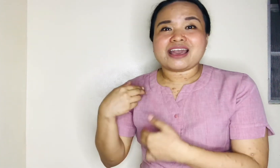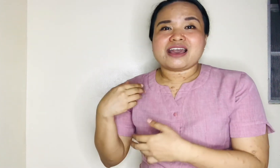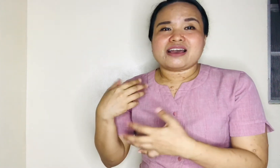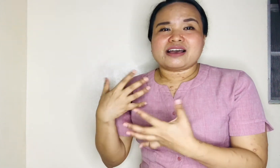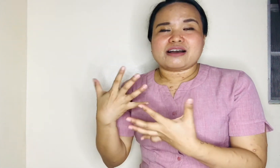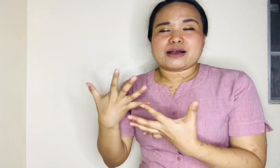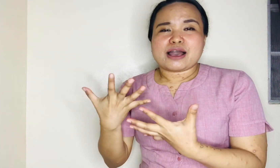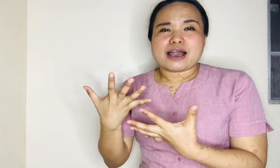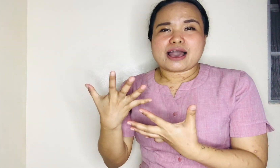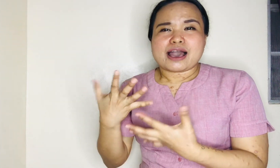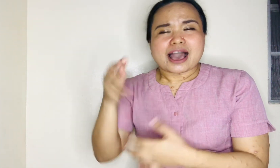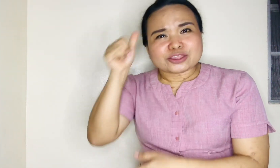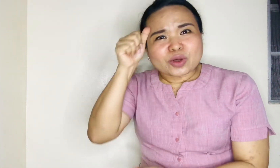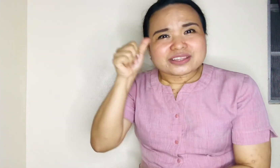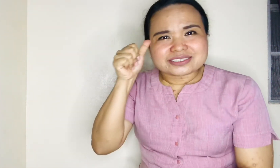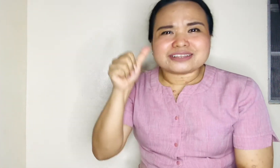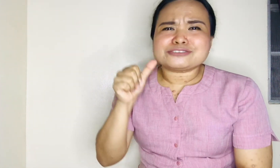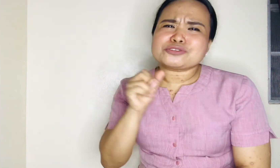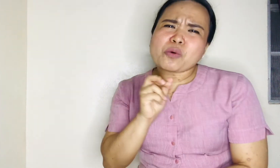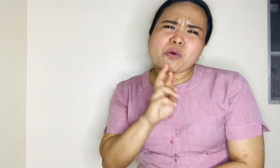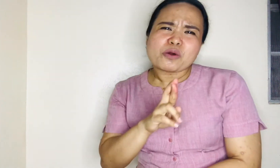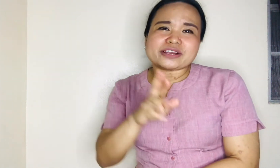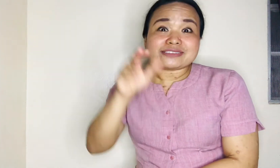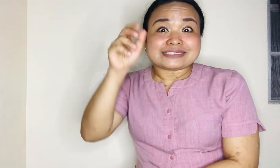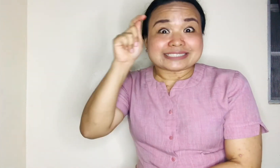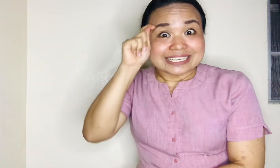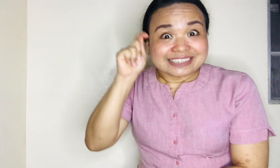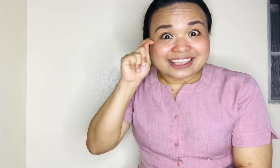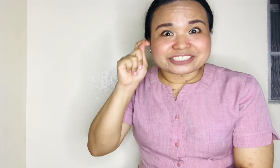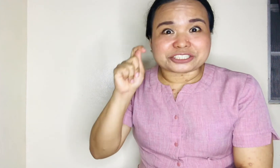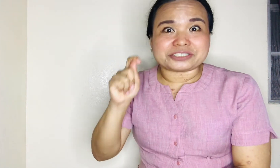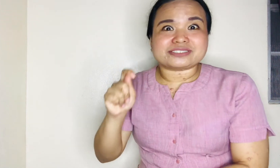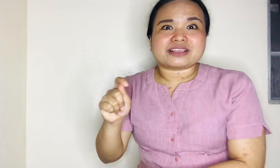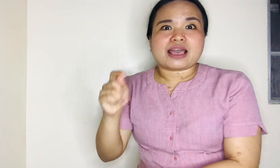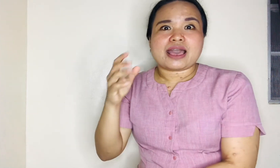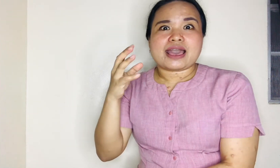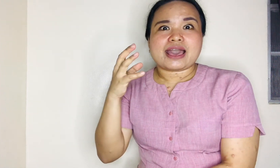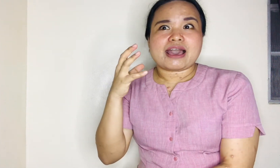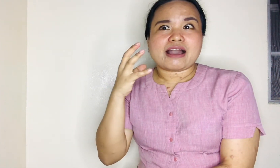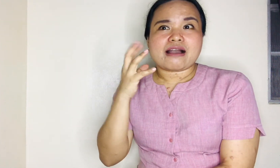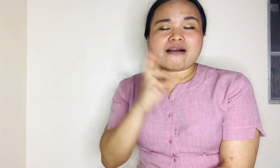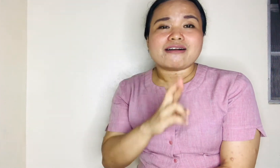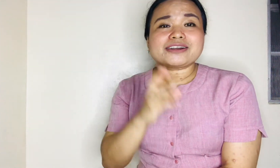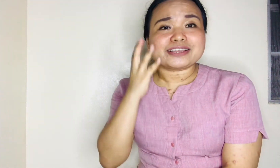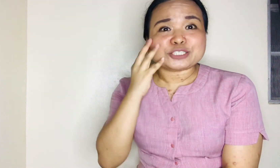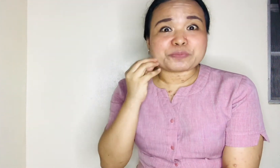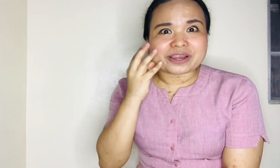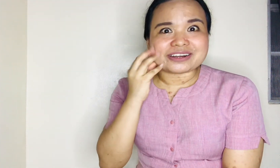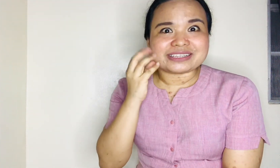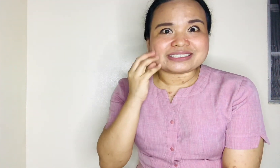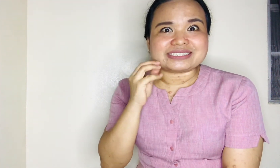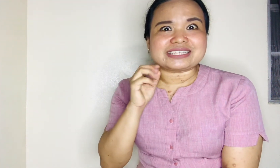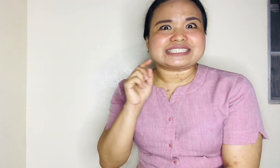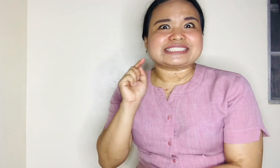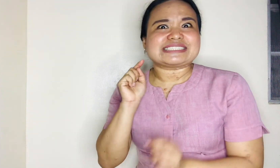Adolescents or Teenagers are a a learning. Rather It's